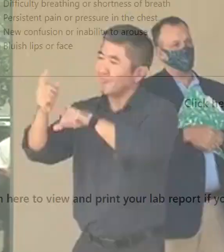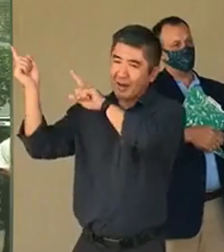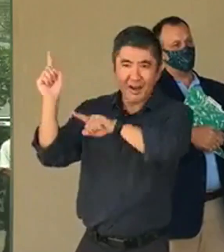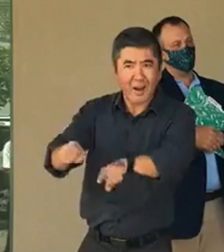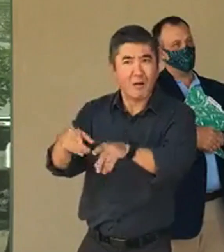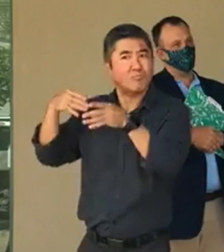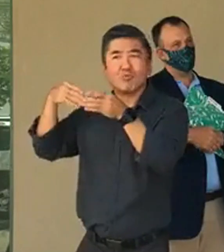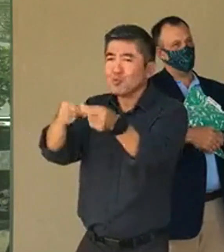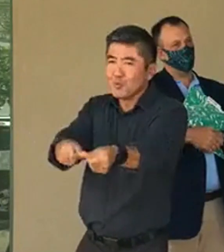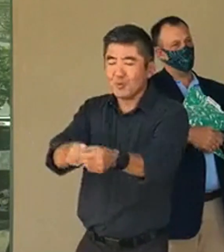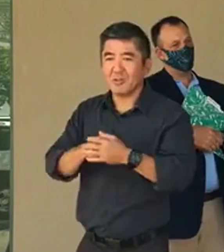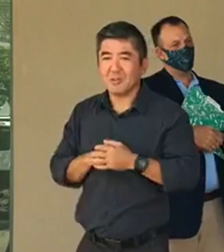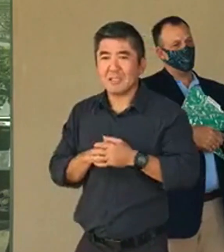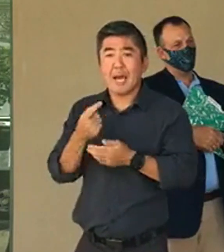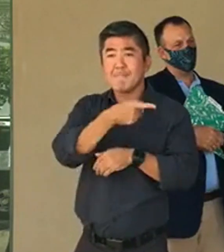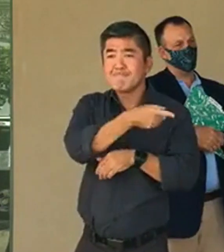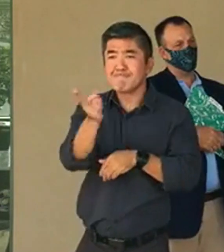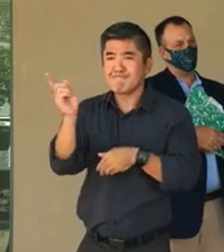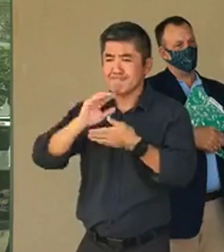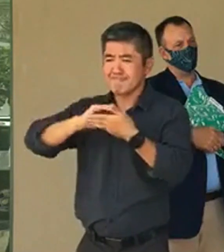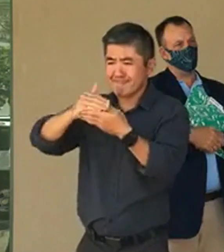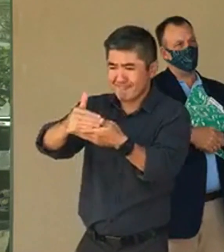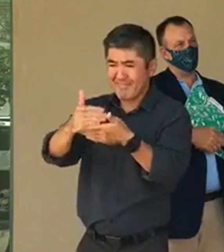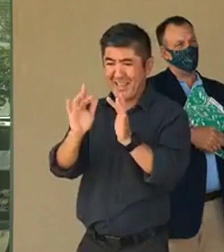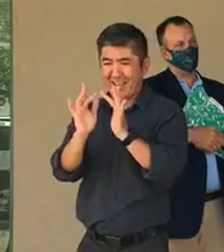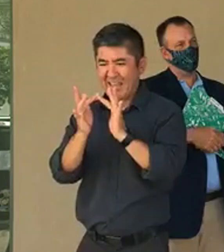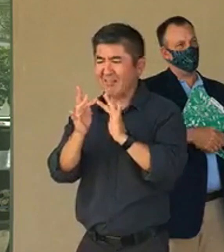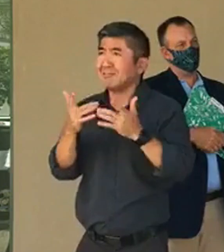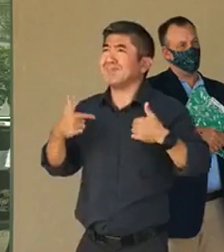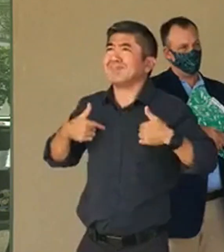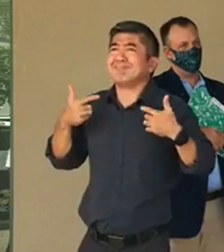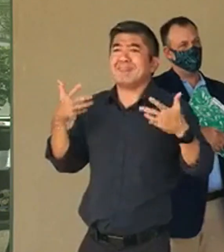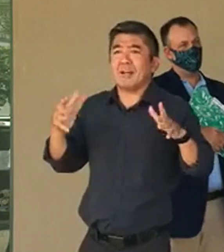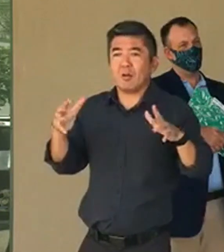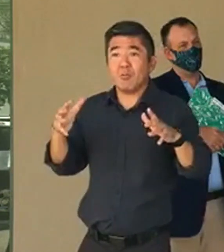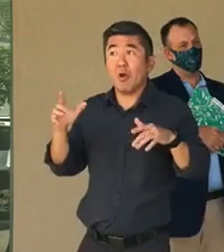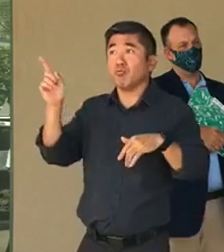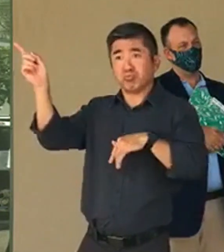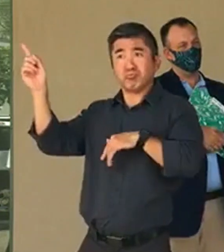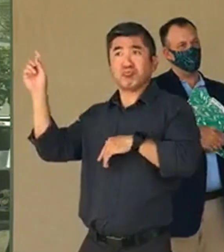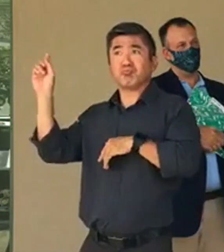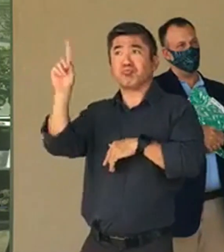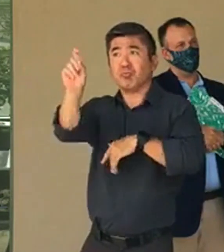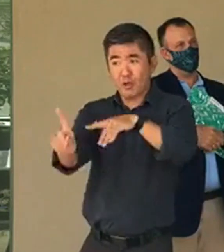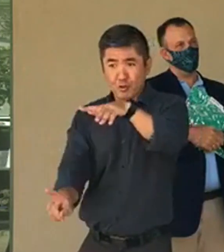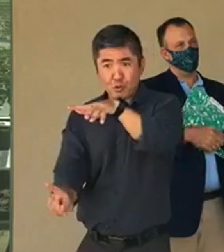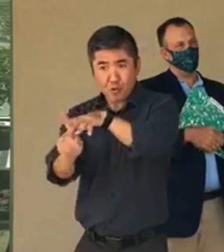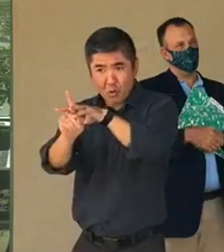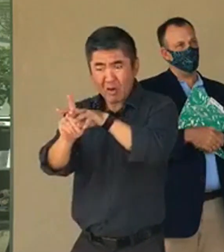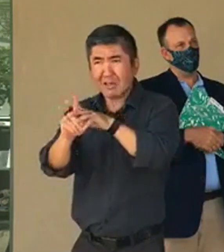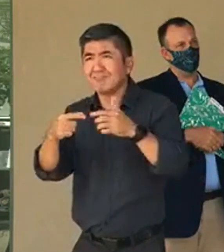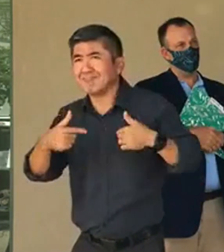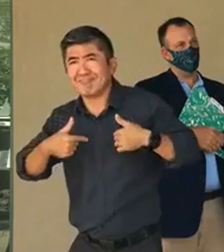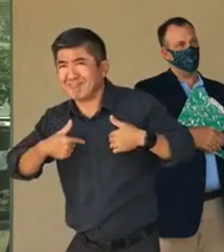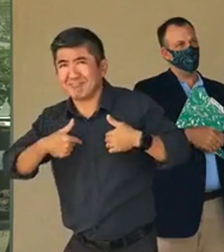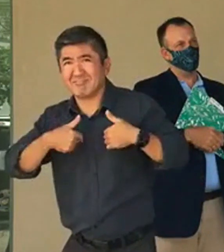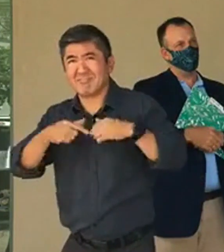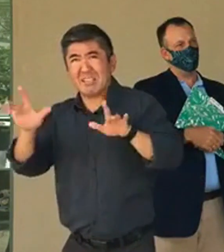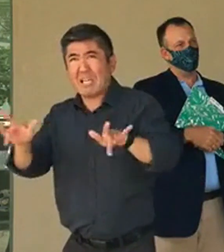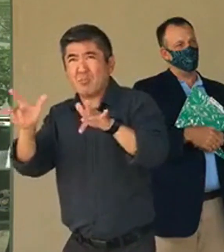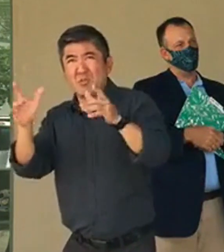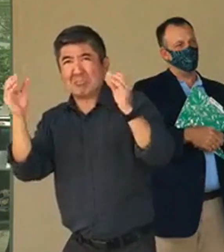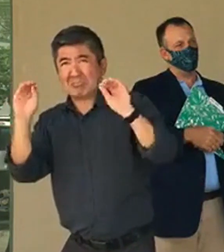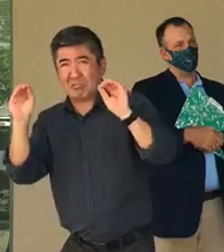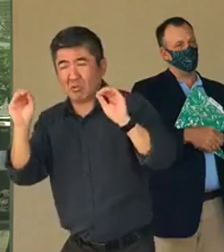If you don't have access to the internet then you can come by the site and we will work with you to get you signed up on on